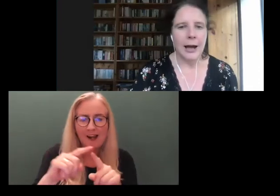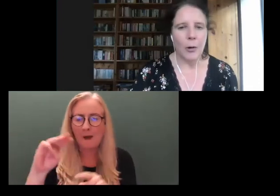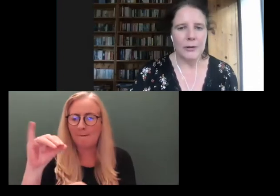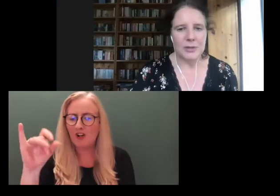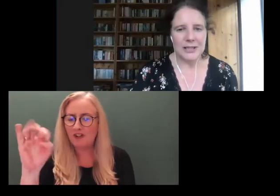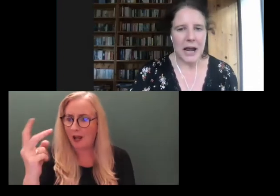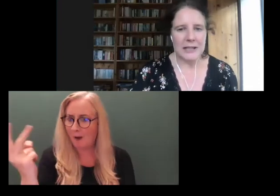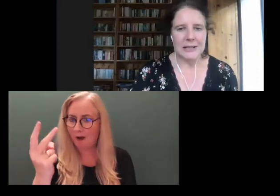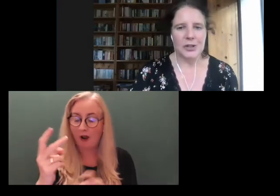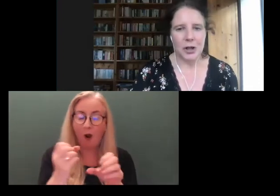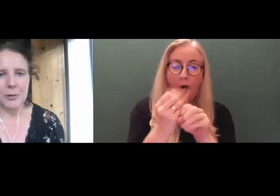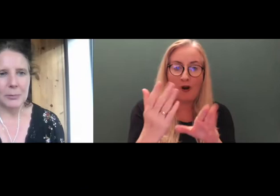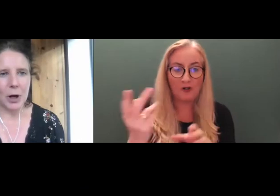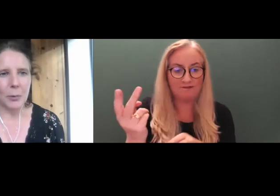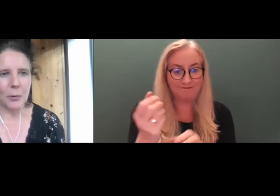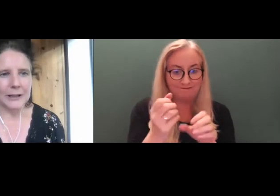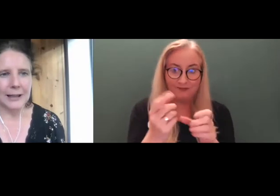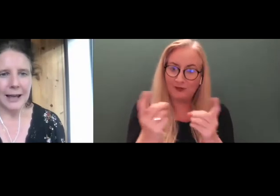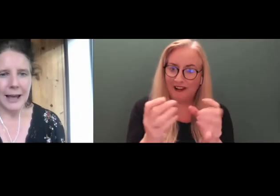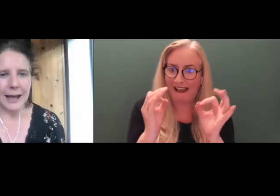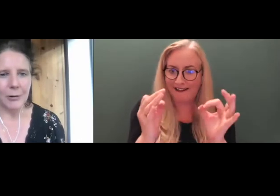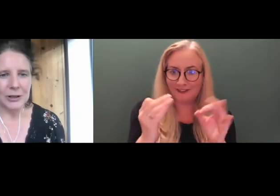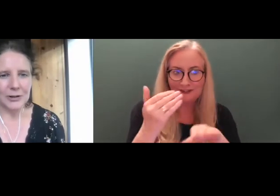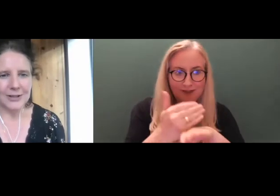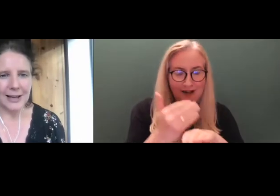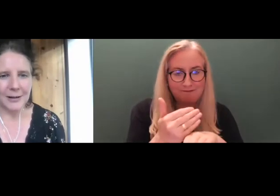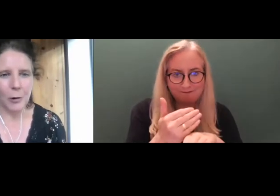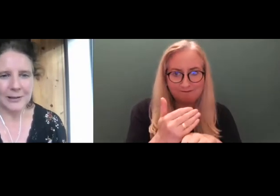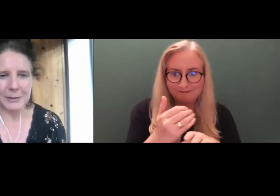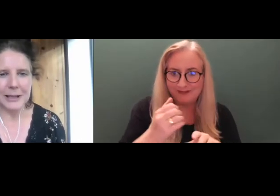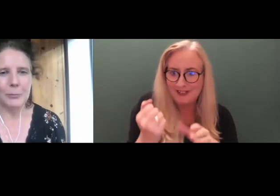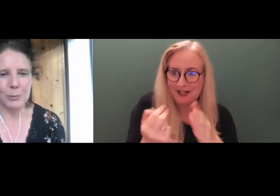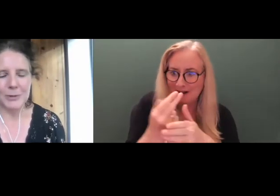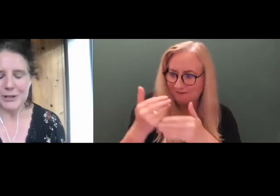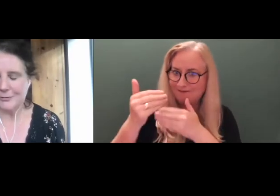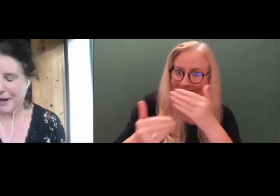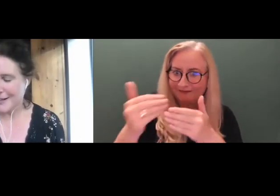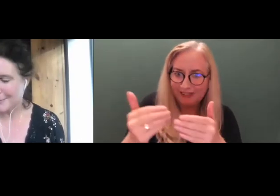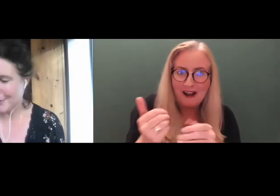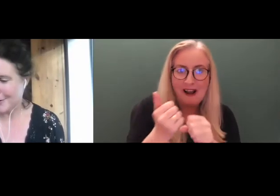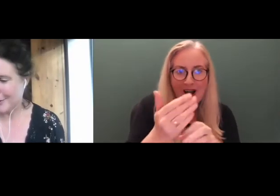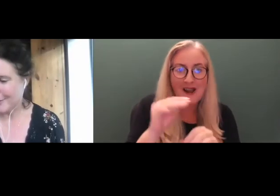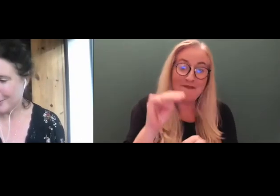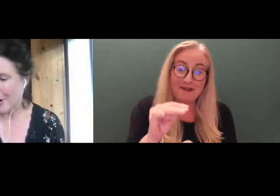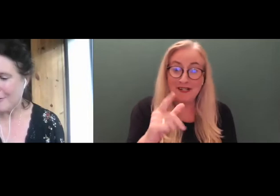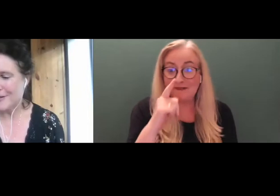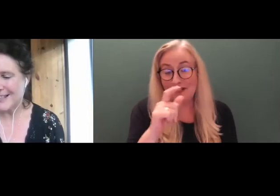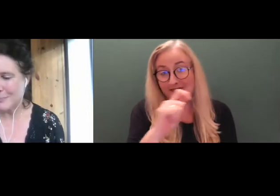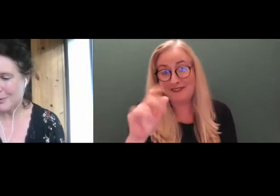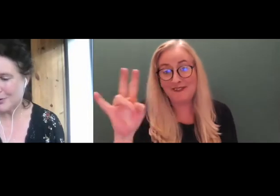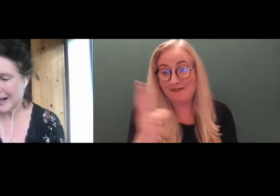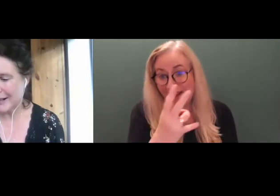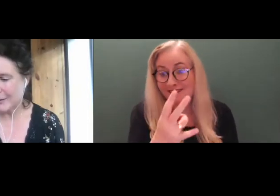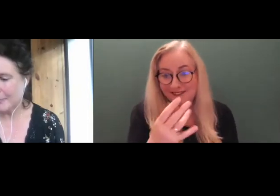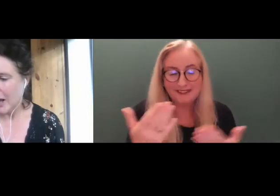All of them did an excellent job keeping up with us all speaking probably too fast for your preferences,